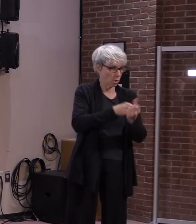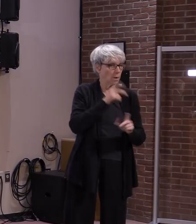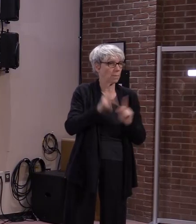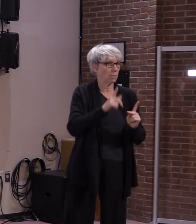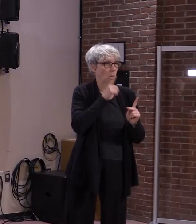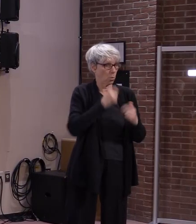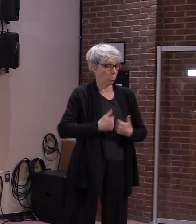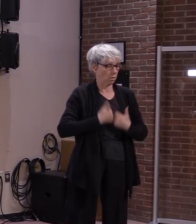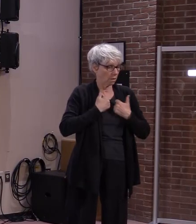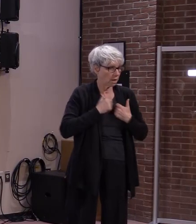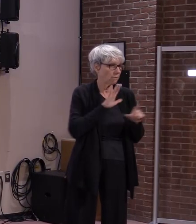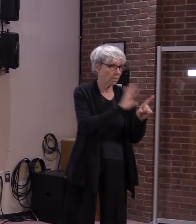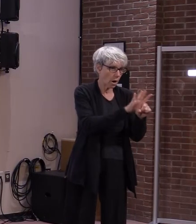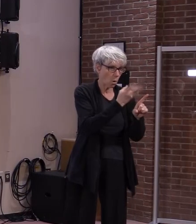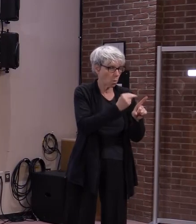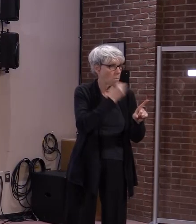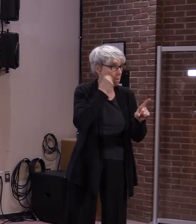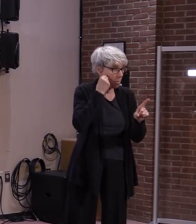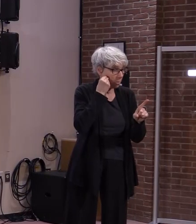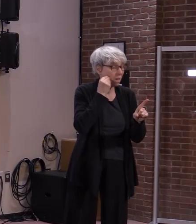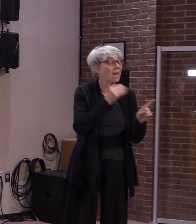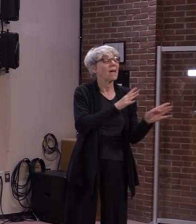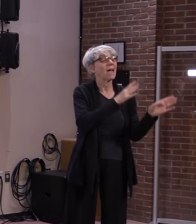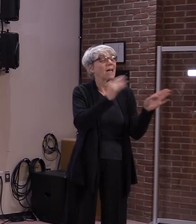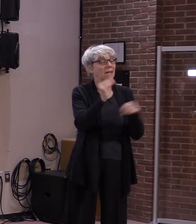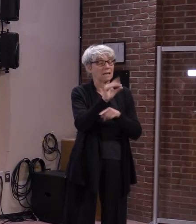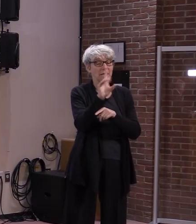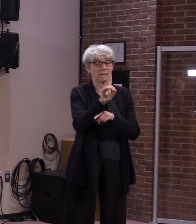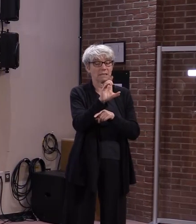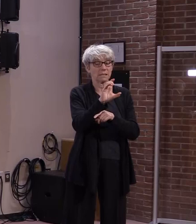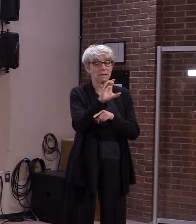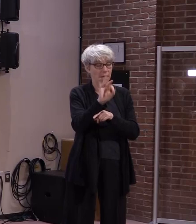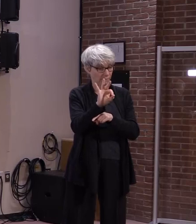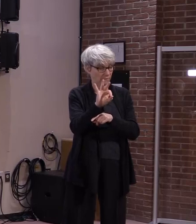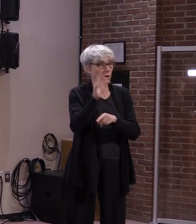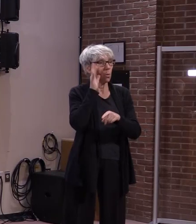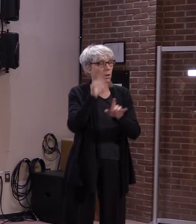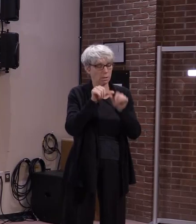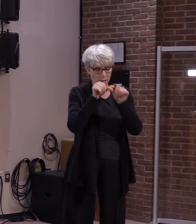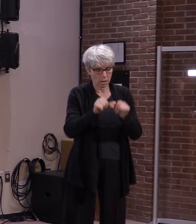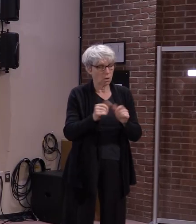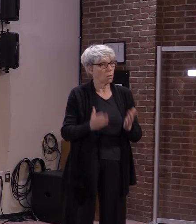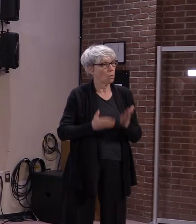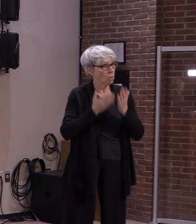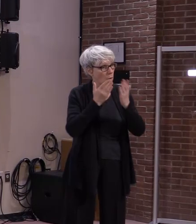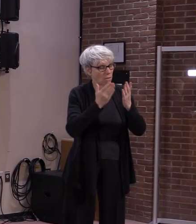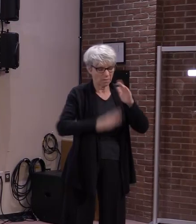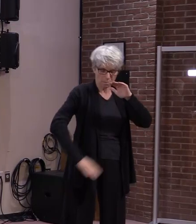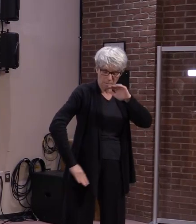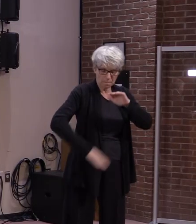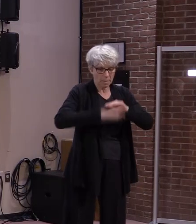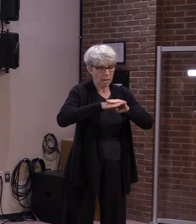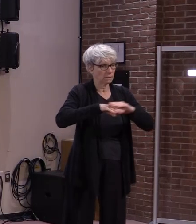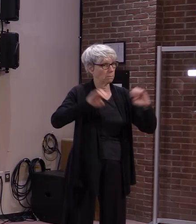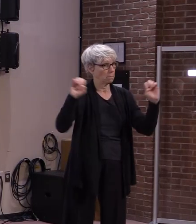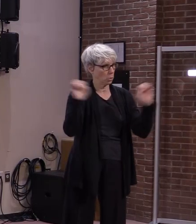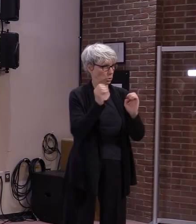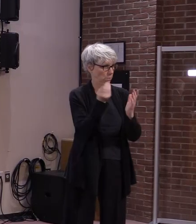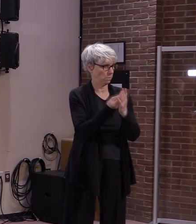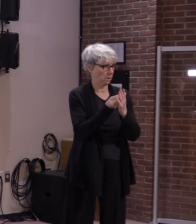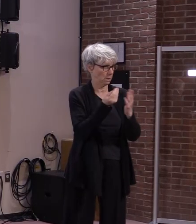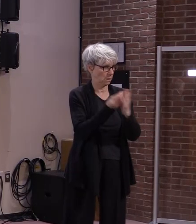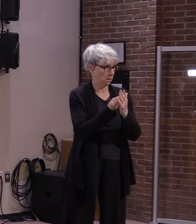and the Department of Children and Families. We will be able to continue to offer the maximum emergency allotment